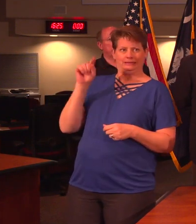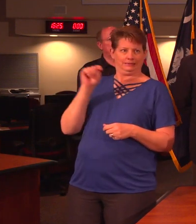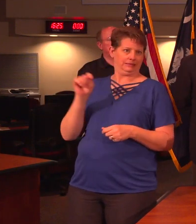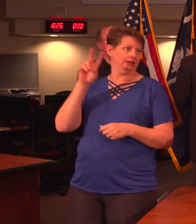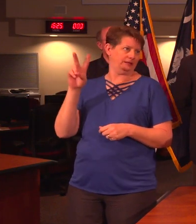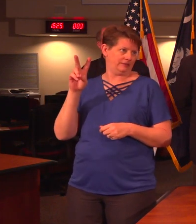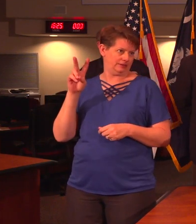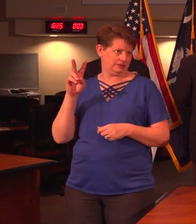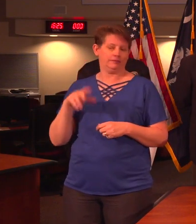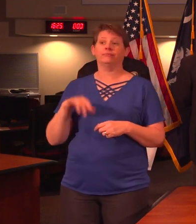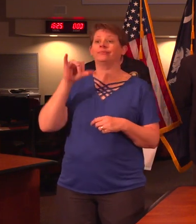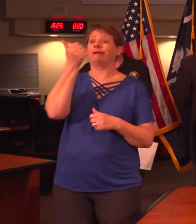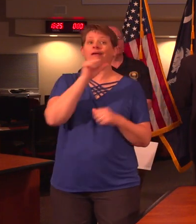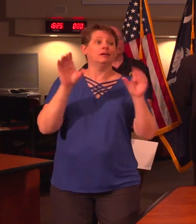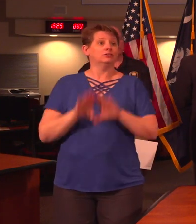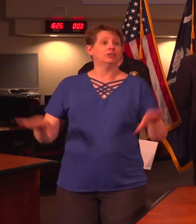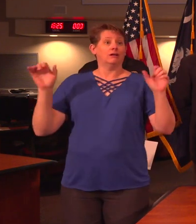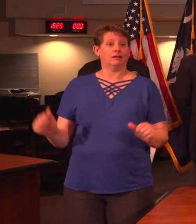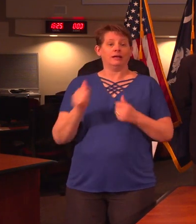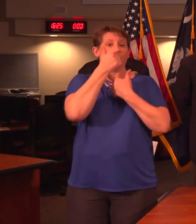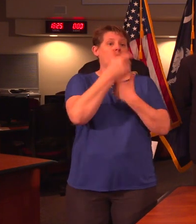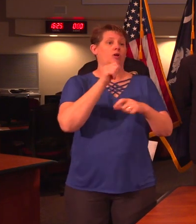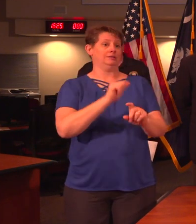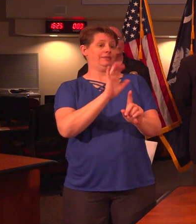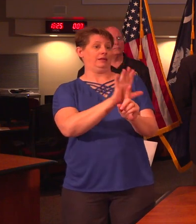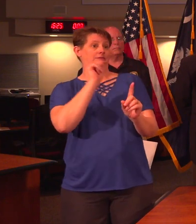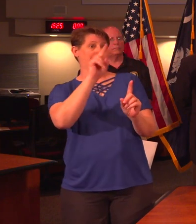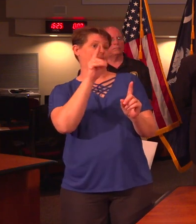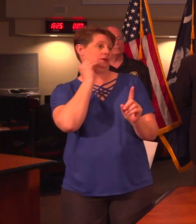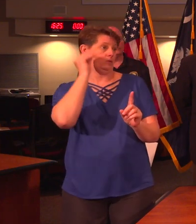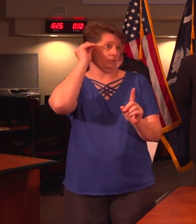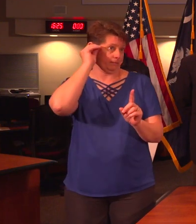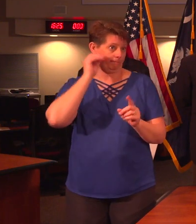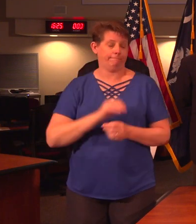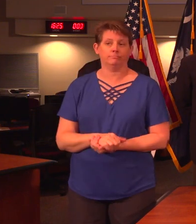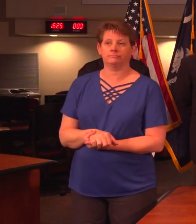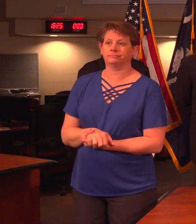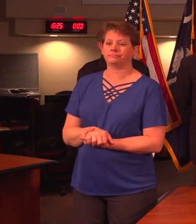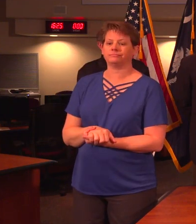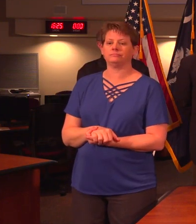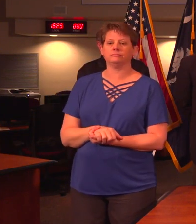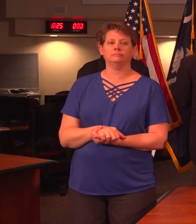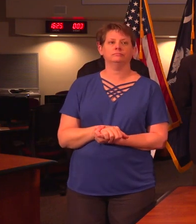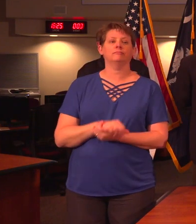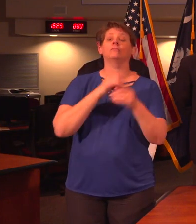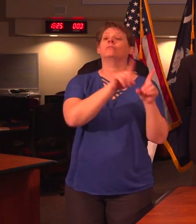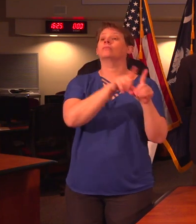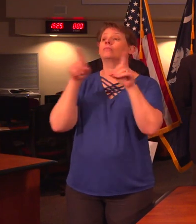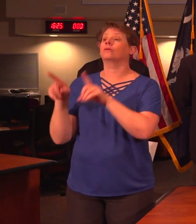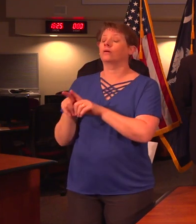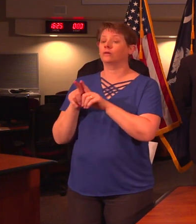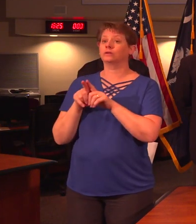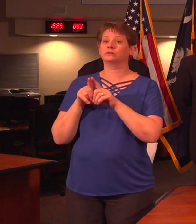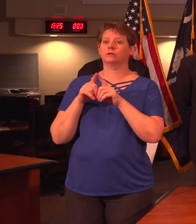and any child can access that on their own TV at home. We are also working to